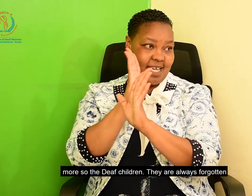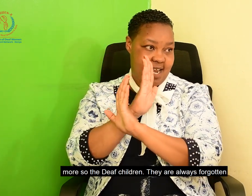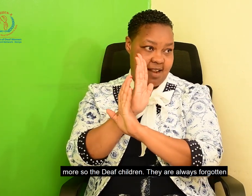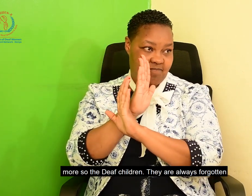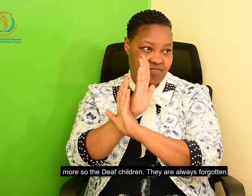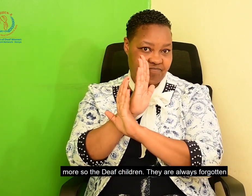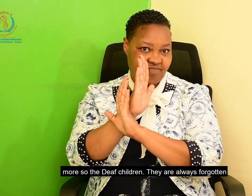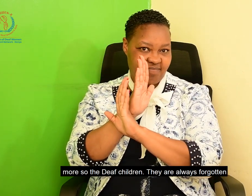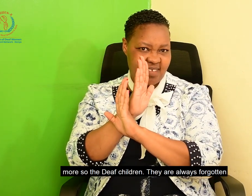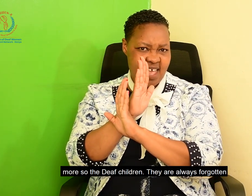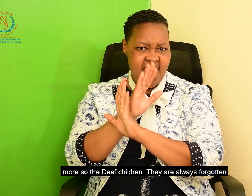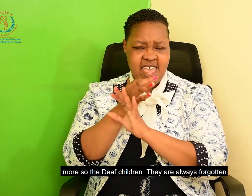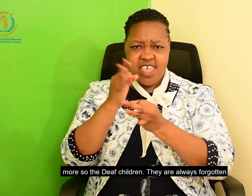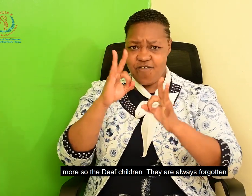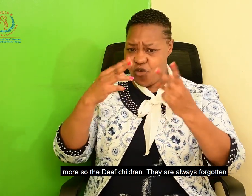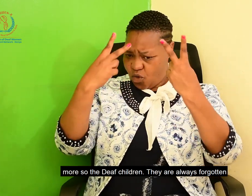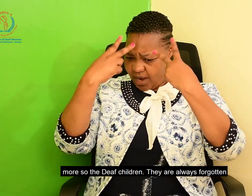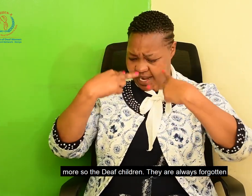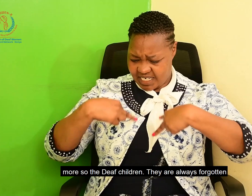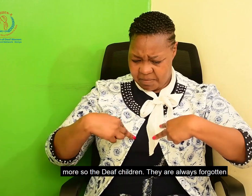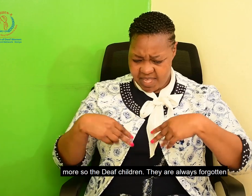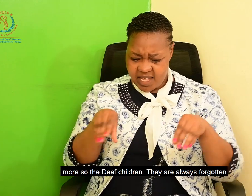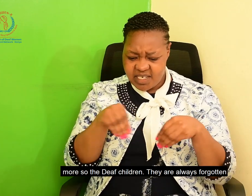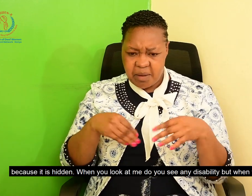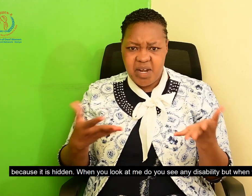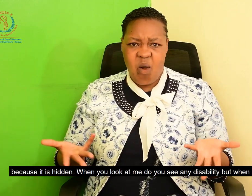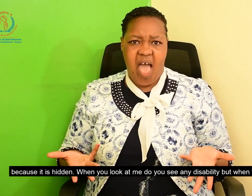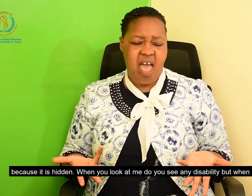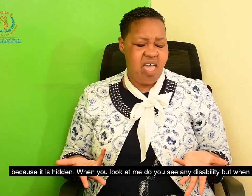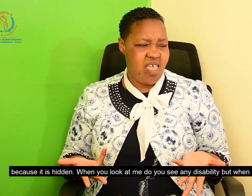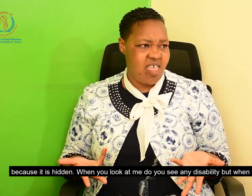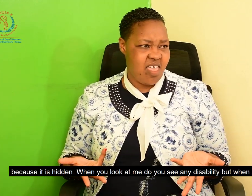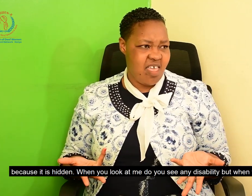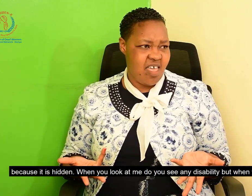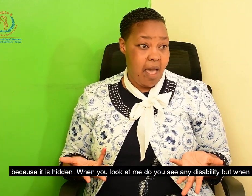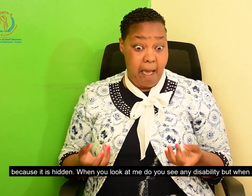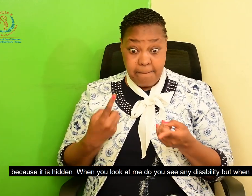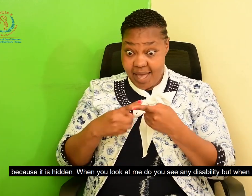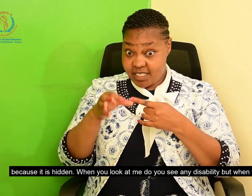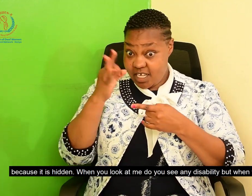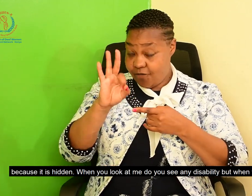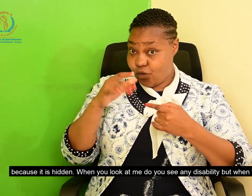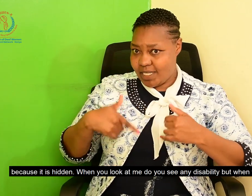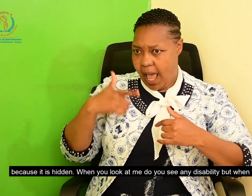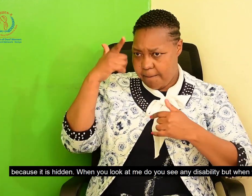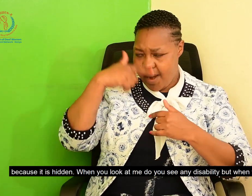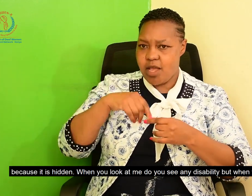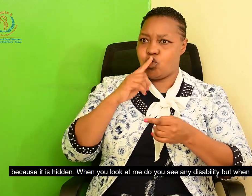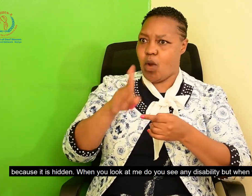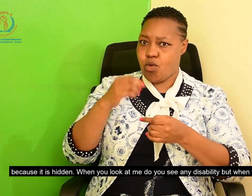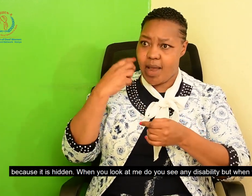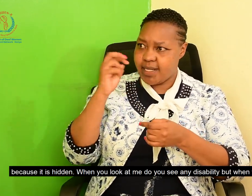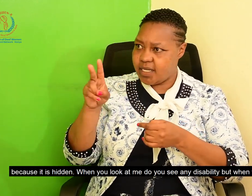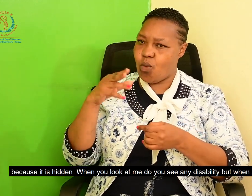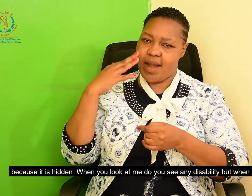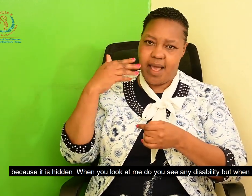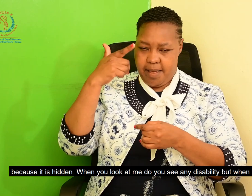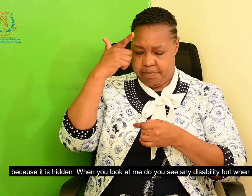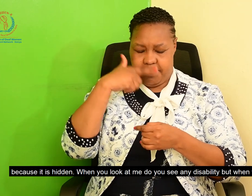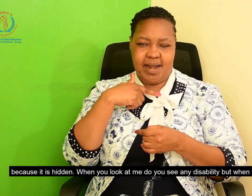their disabilities are always forgotten because their disability is hidden. When you look at me, do you see any disability? No, but when you look